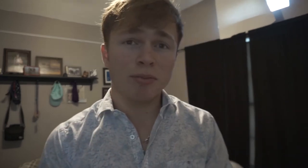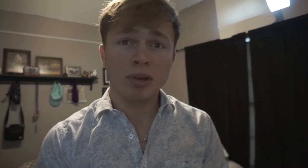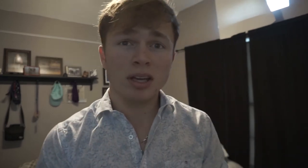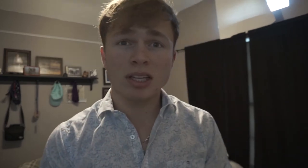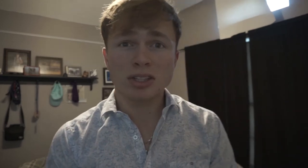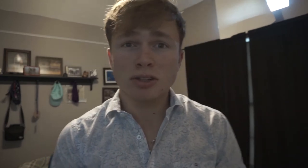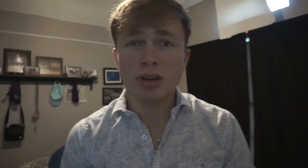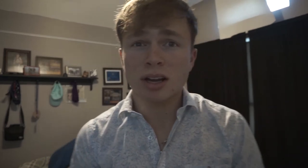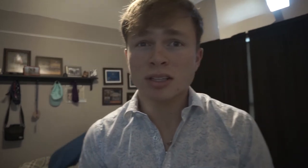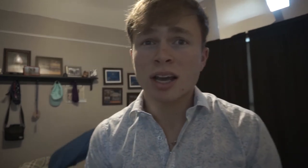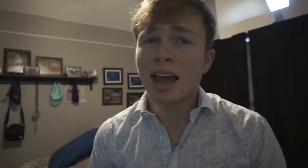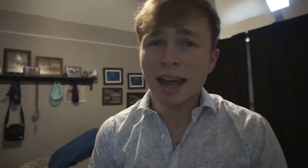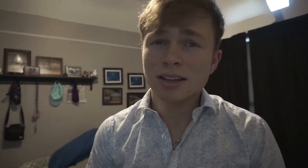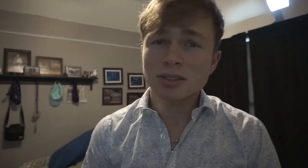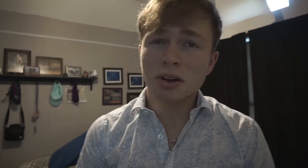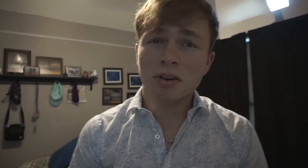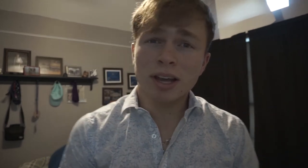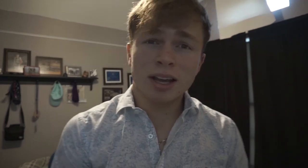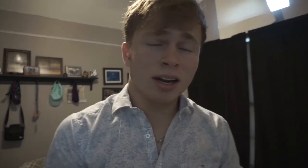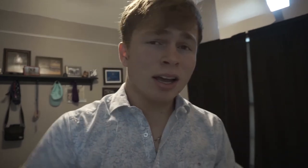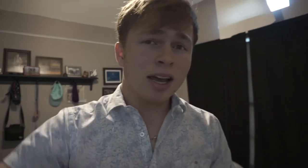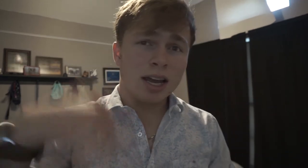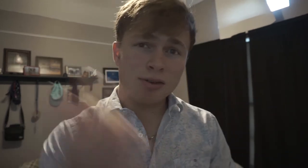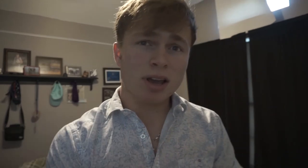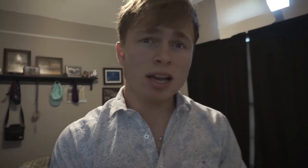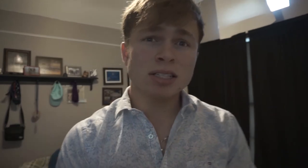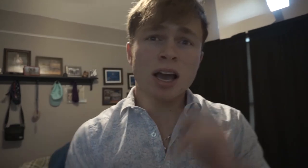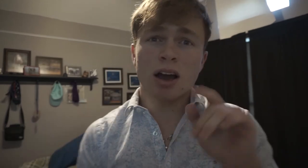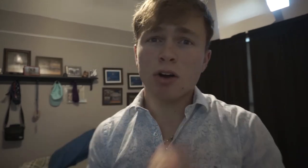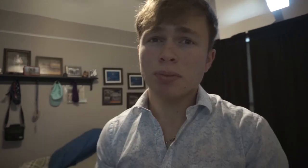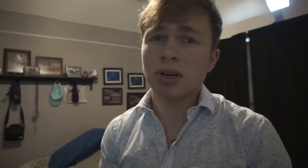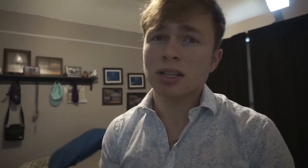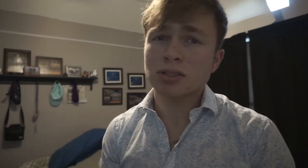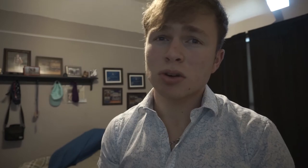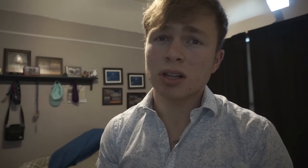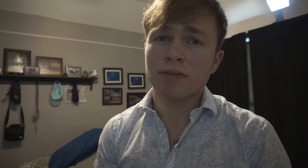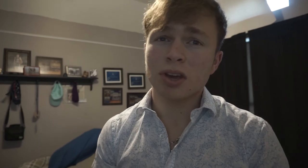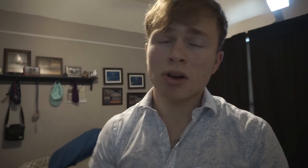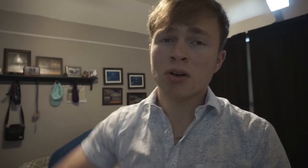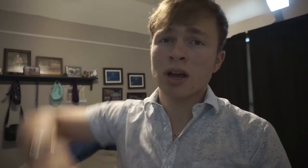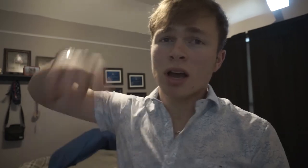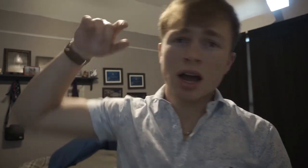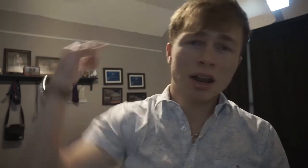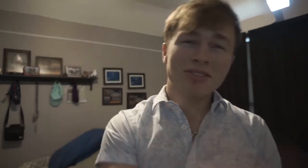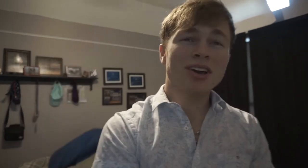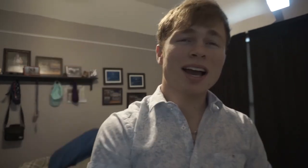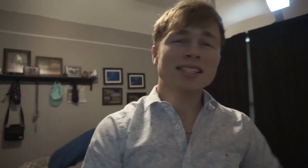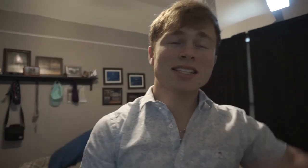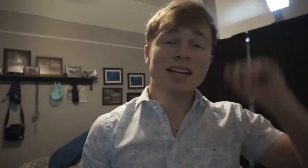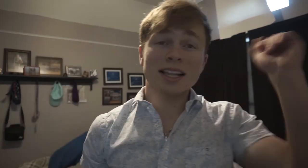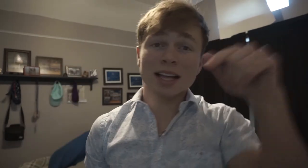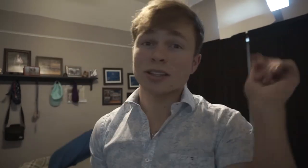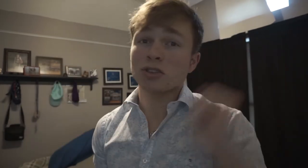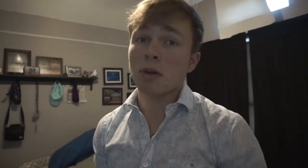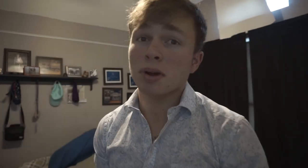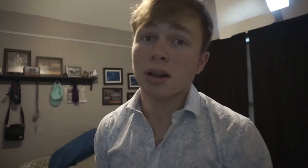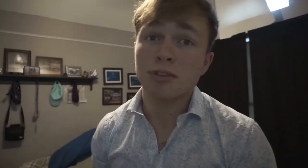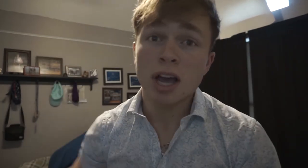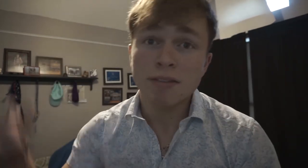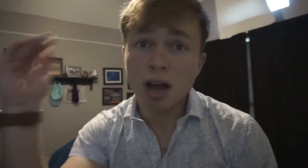me teaching you guys. ASO. And anyway guys. I hope you guys enjoyed this video. I love you guys. And hit that subscribe button. And if you have not.